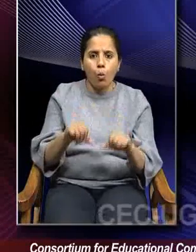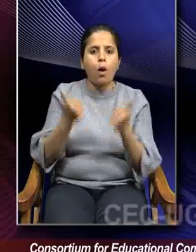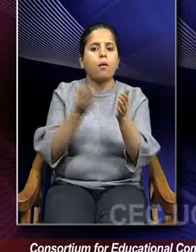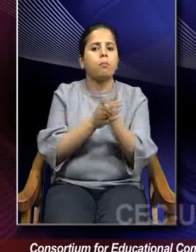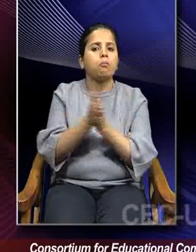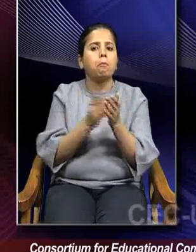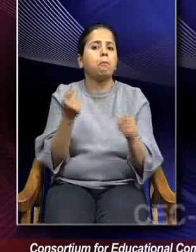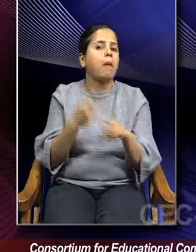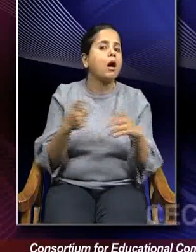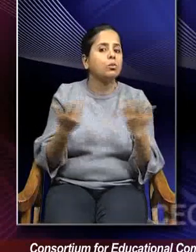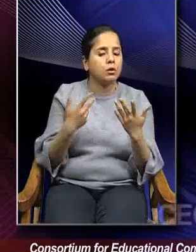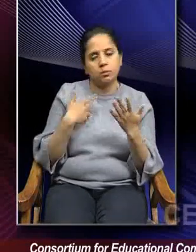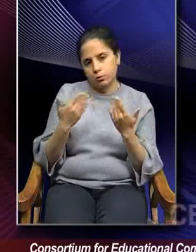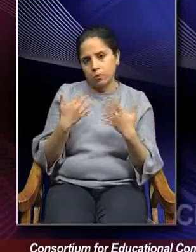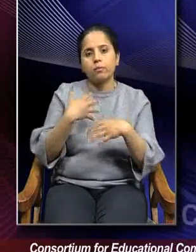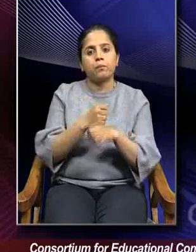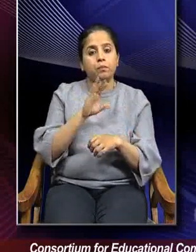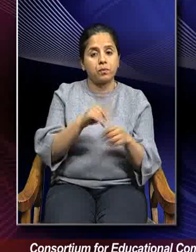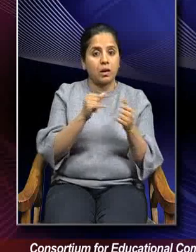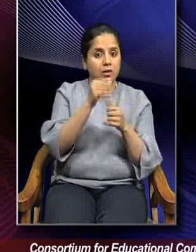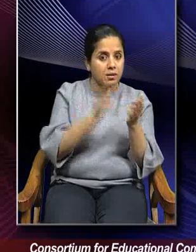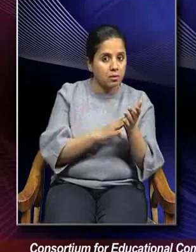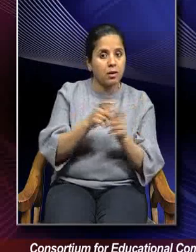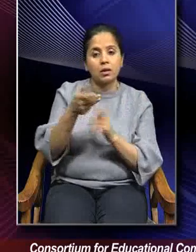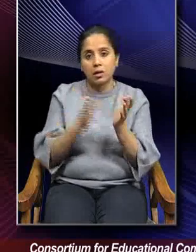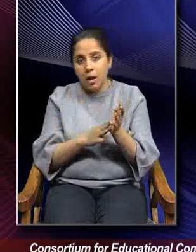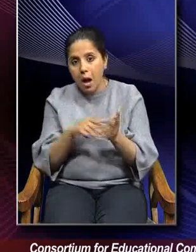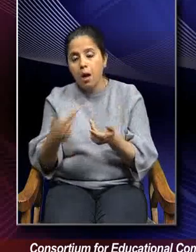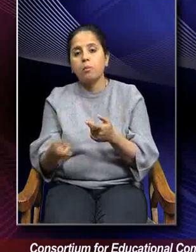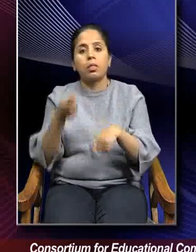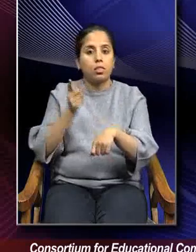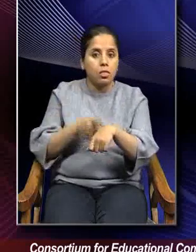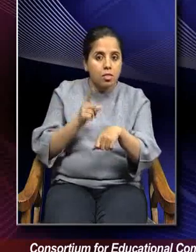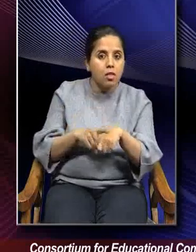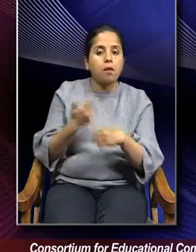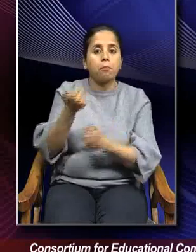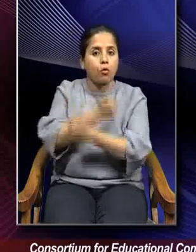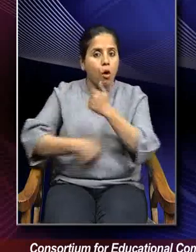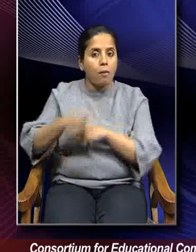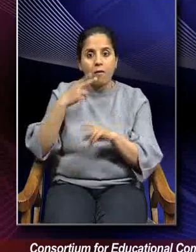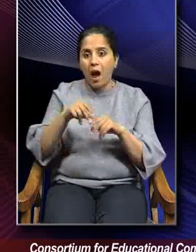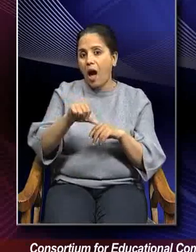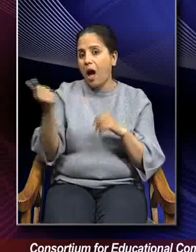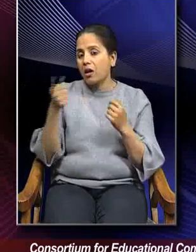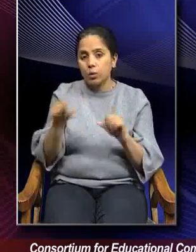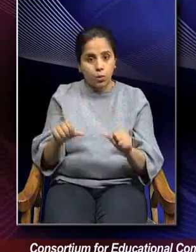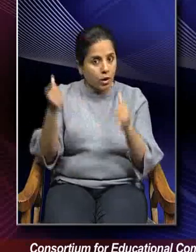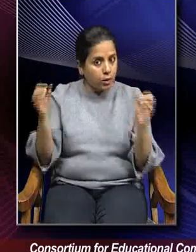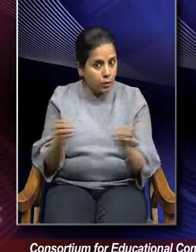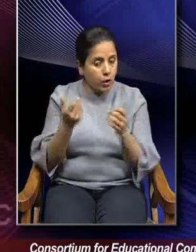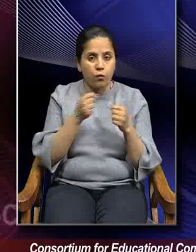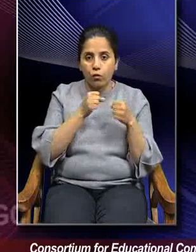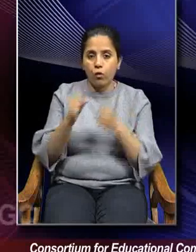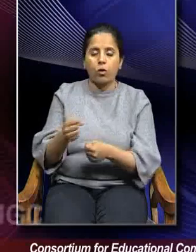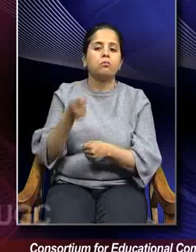So there is a combination of Sam, Dam, then Sam, Dam and Bhaed and eventually if nothing else works, the dund or the force is